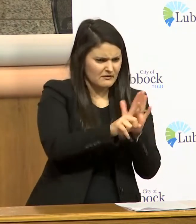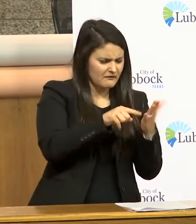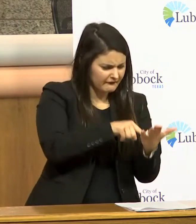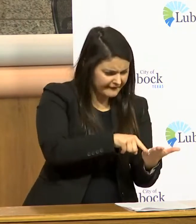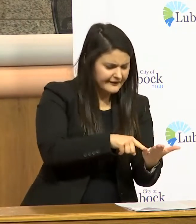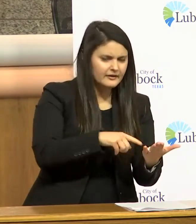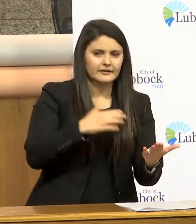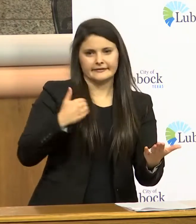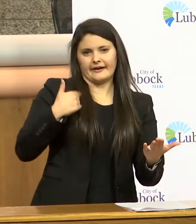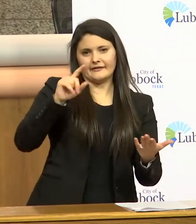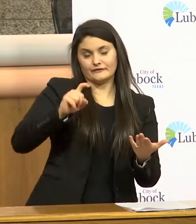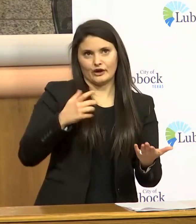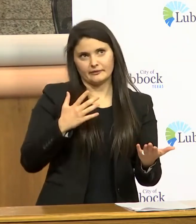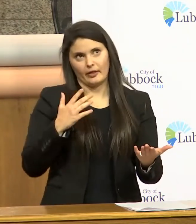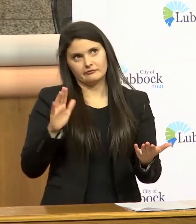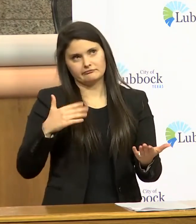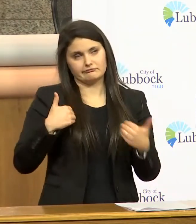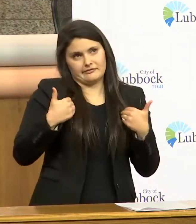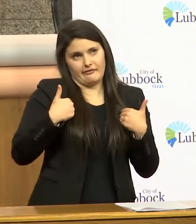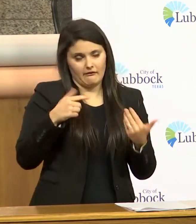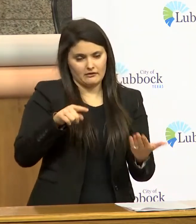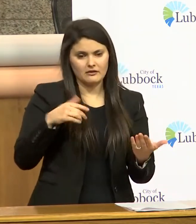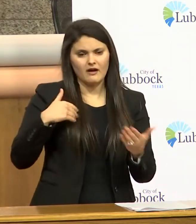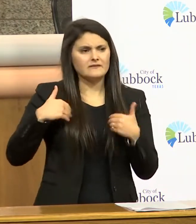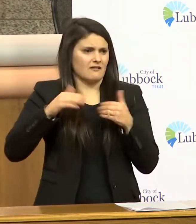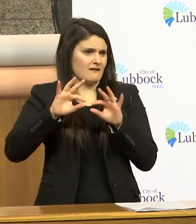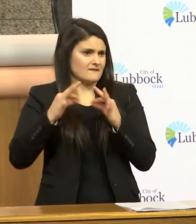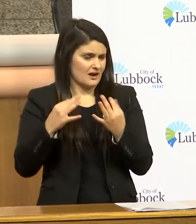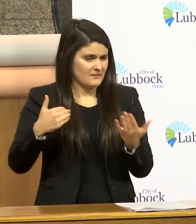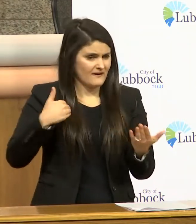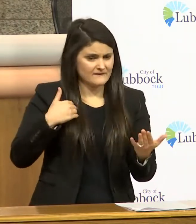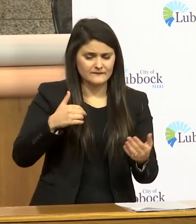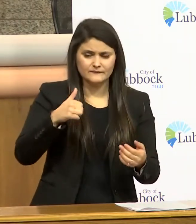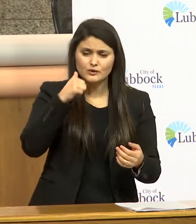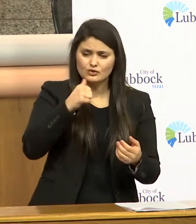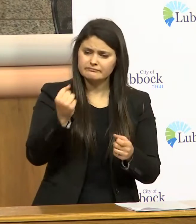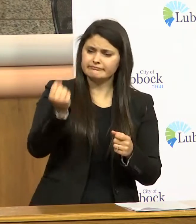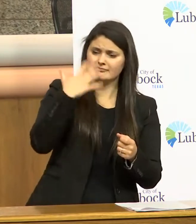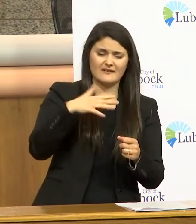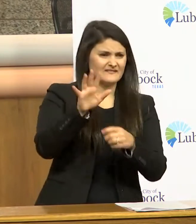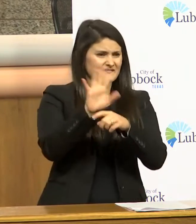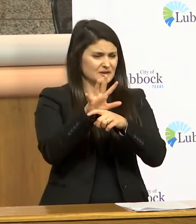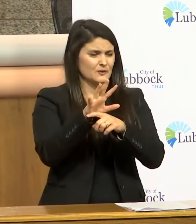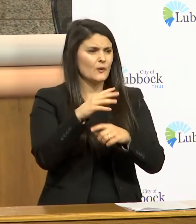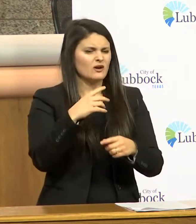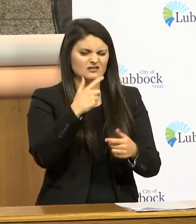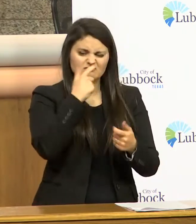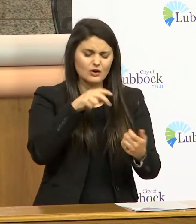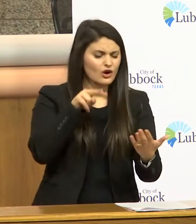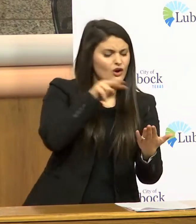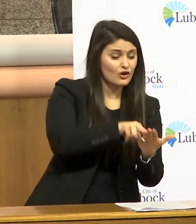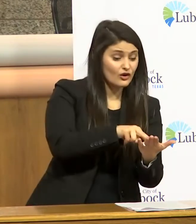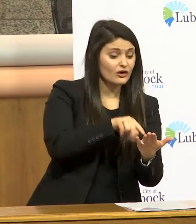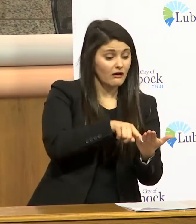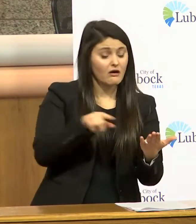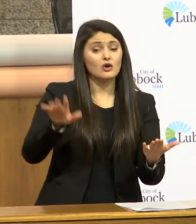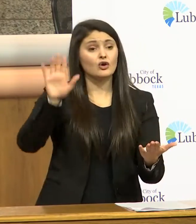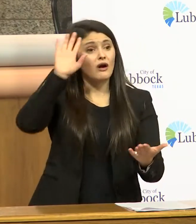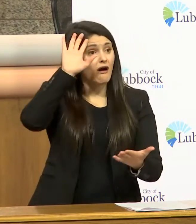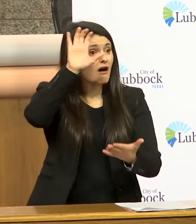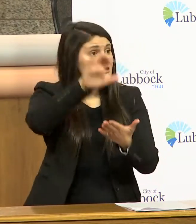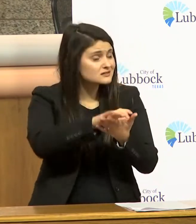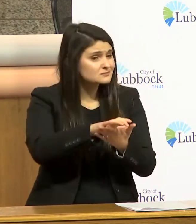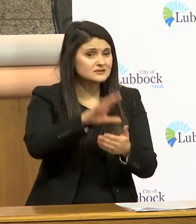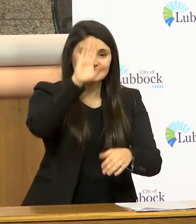a young friend of mine or relatively young she's got a young family she had sent me a video and i thought that's interesting i'm going to watch it it was her husband and